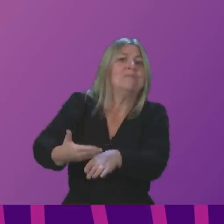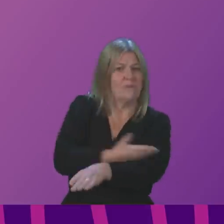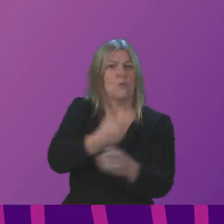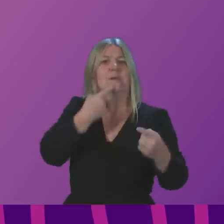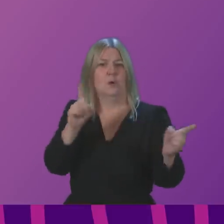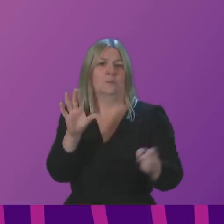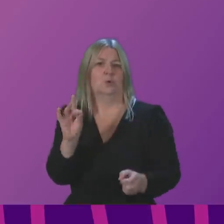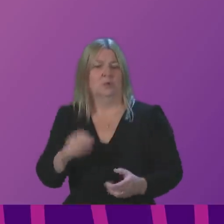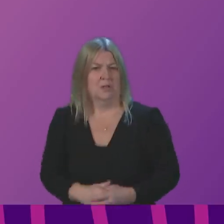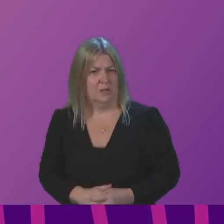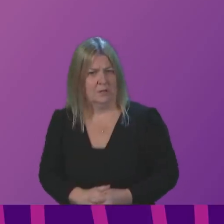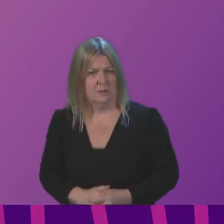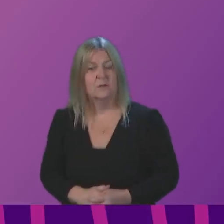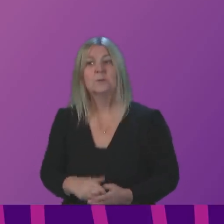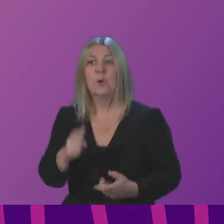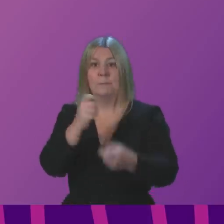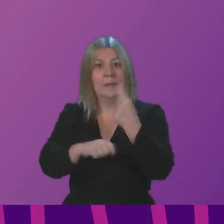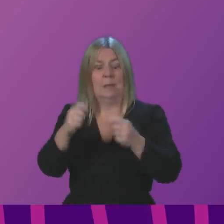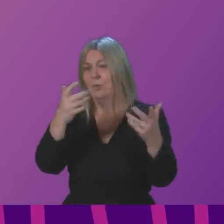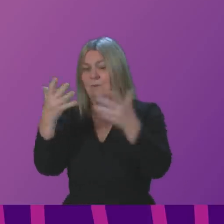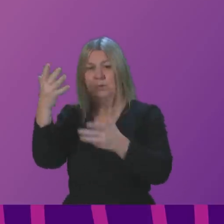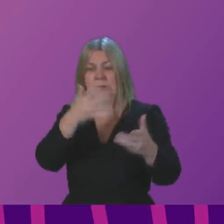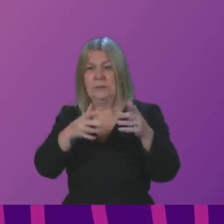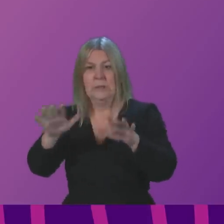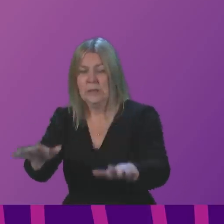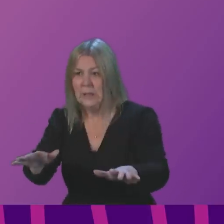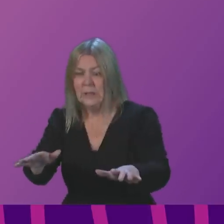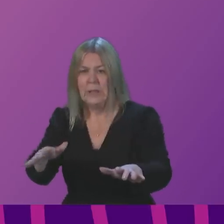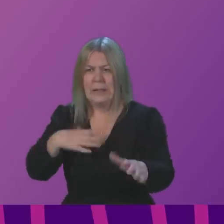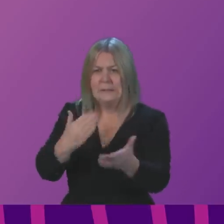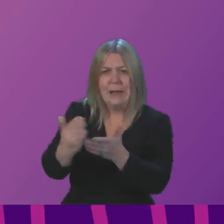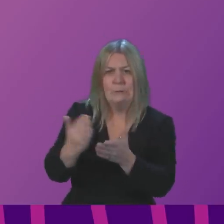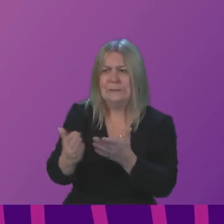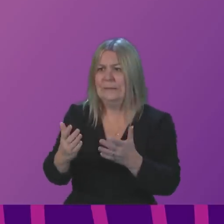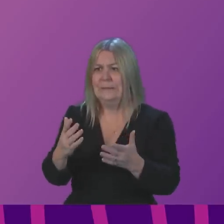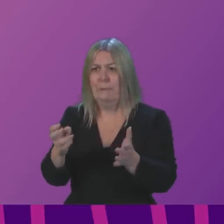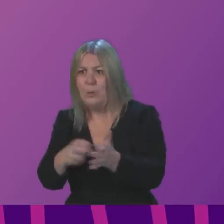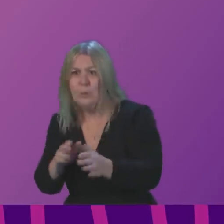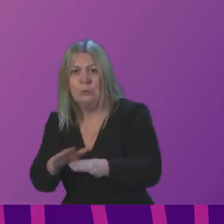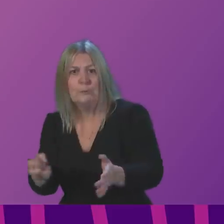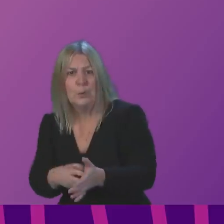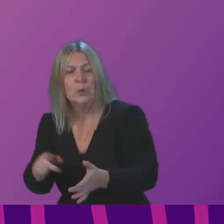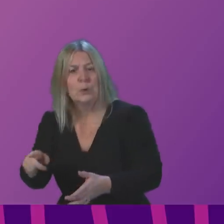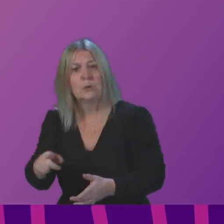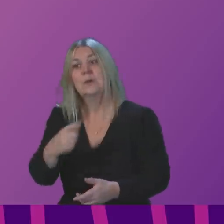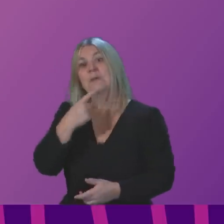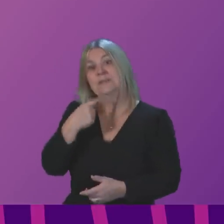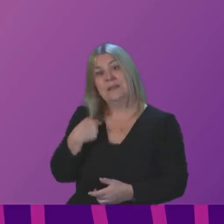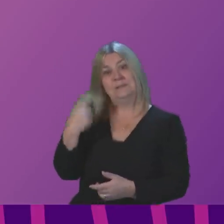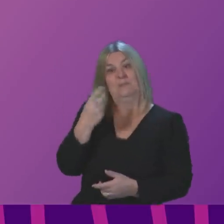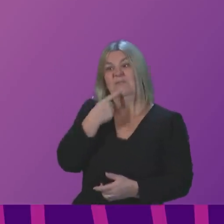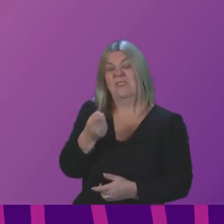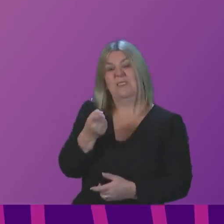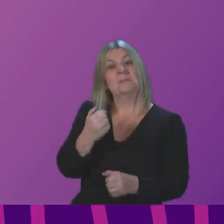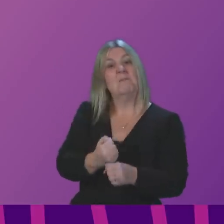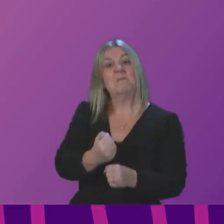when the public needed clarity so we could accelerate this booster rollout. Yesterday, a spokesperson for the Scottish Government insisted, we will